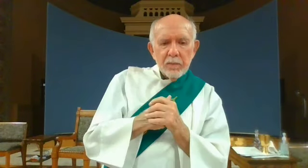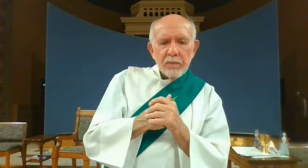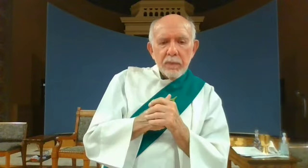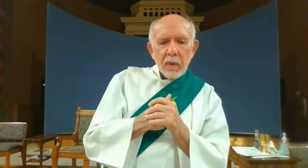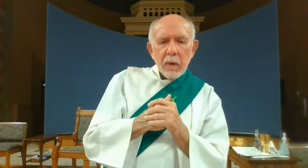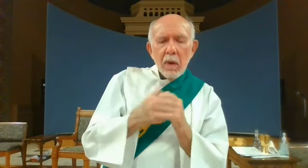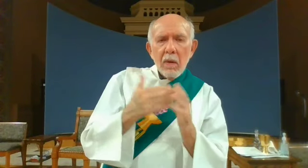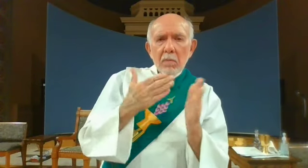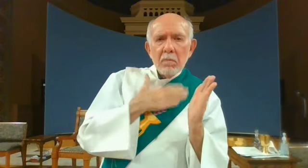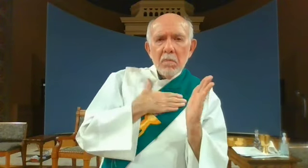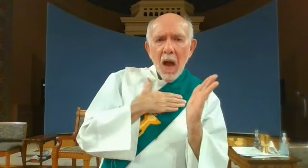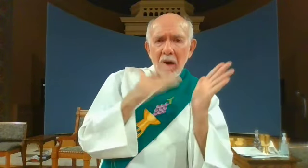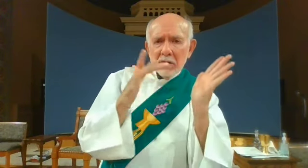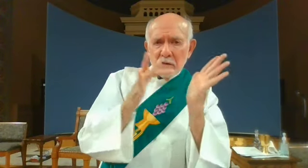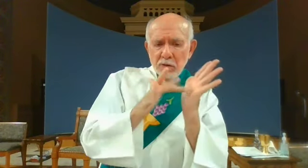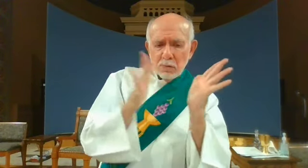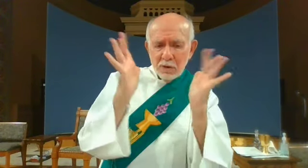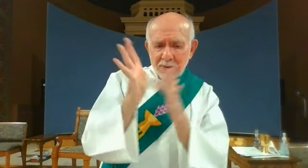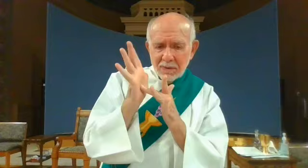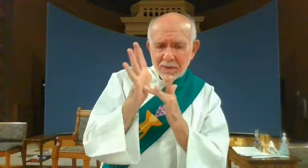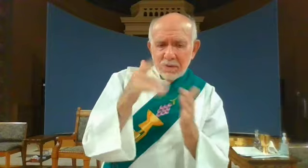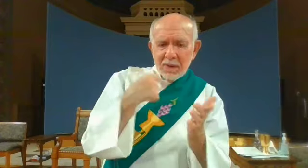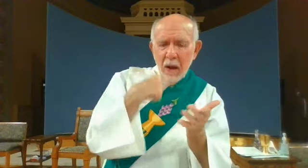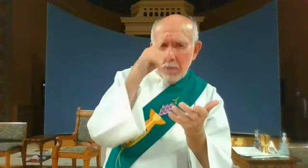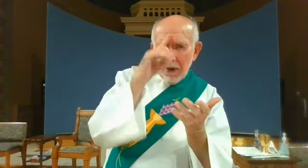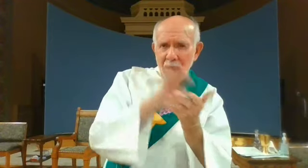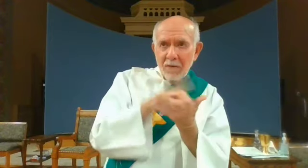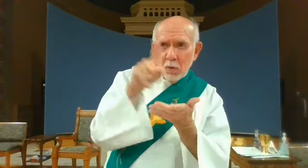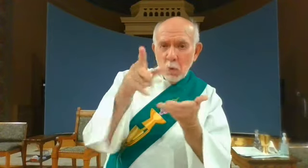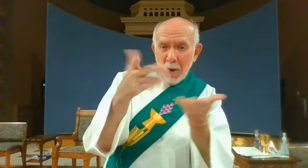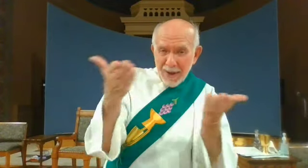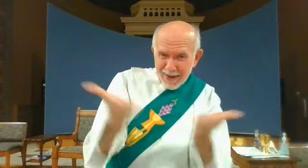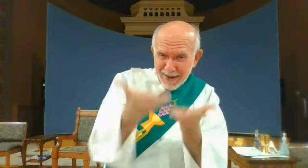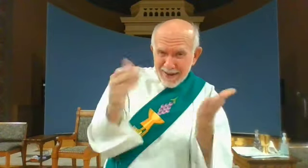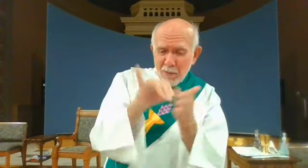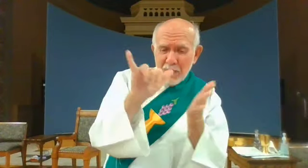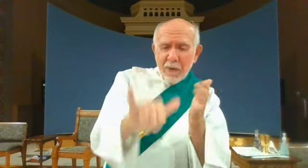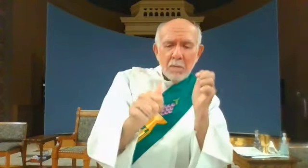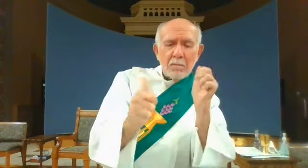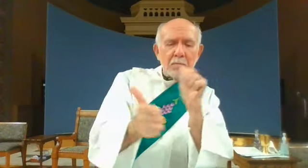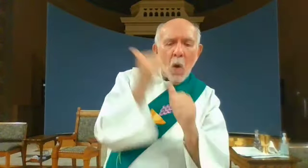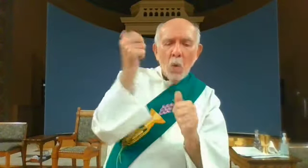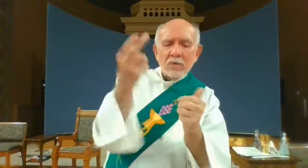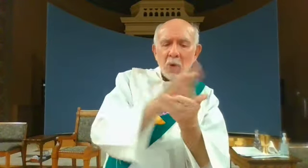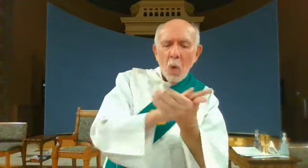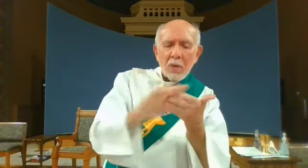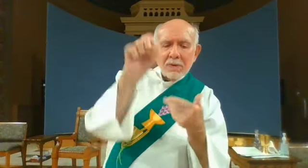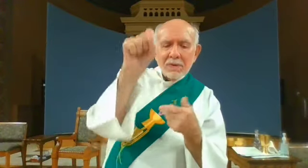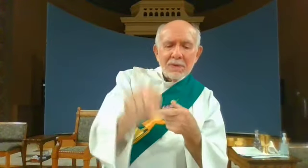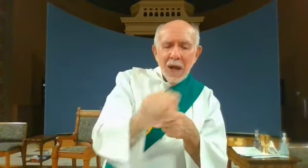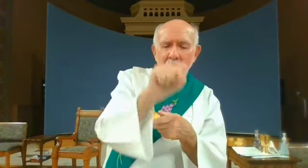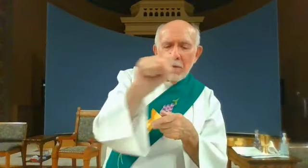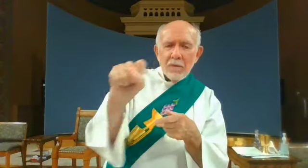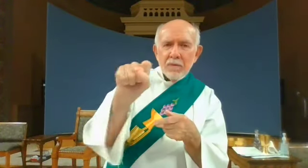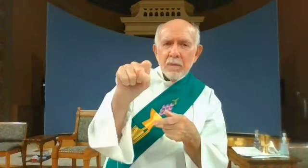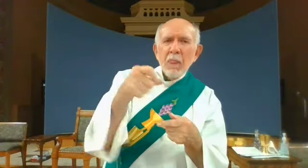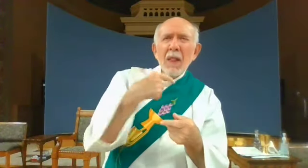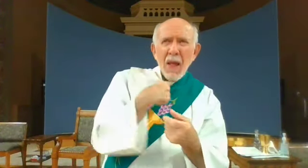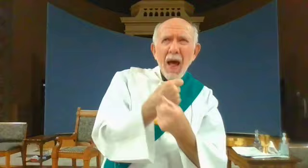My Jesus, I believe that you are present in the most holy sacrament. I love you above all